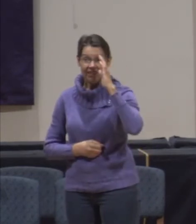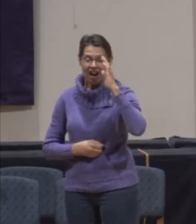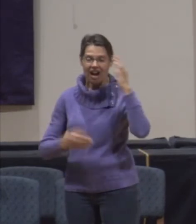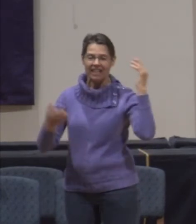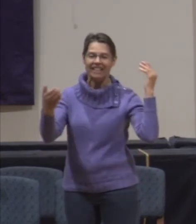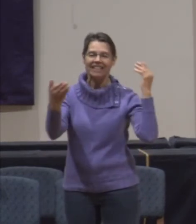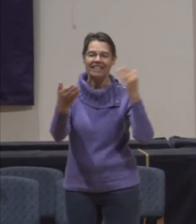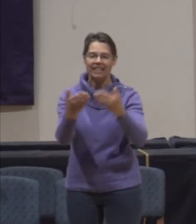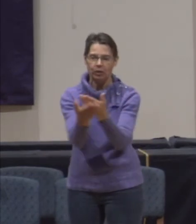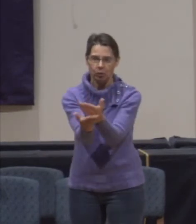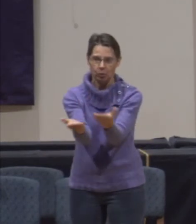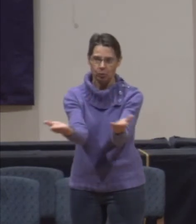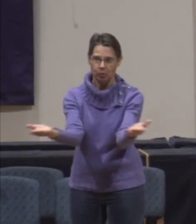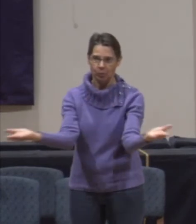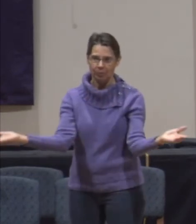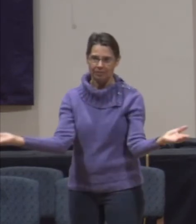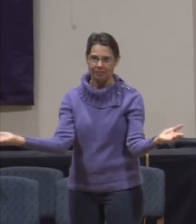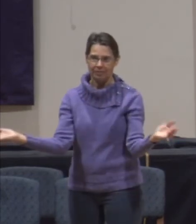near.